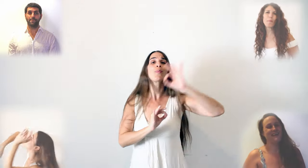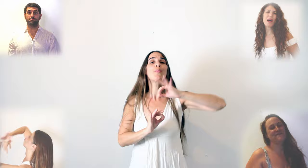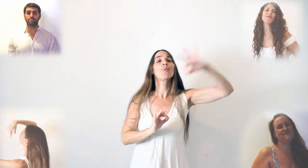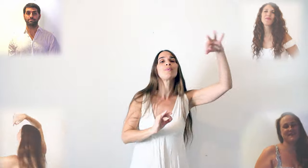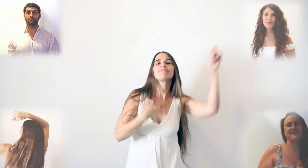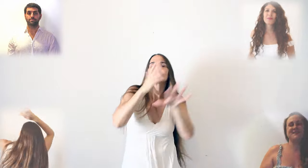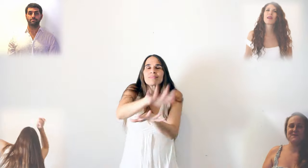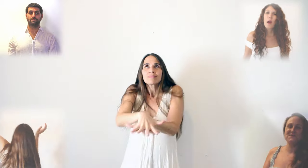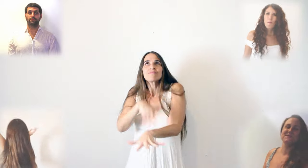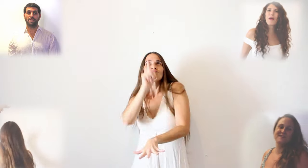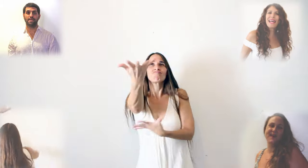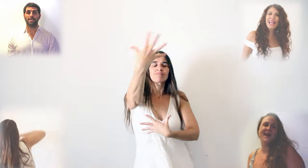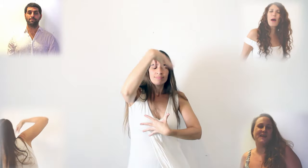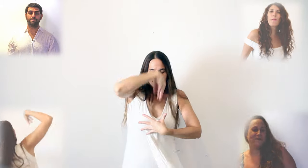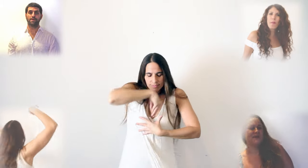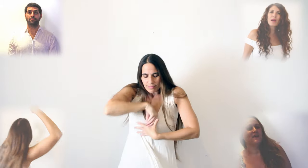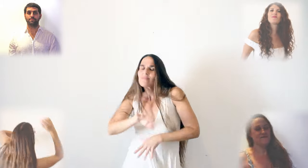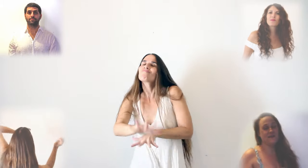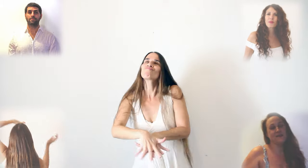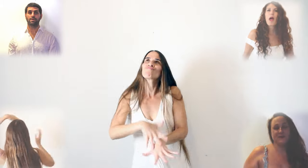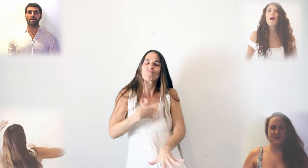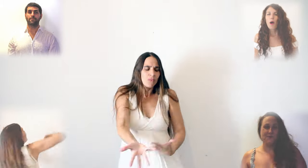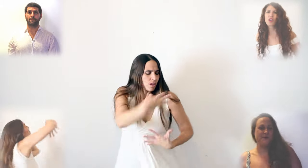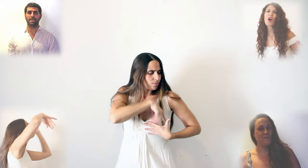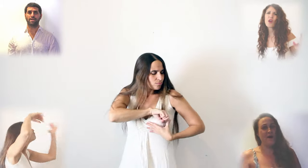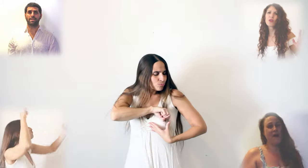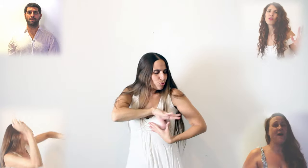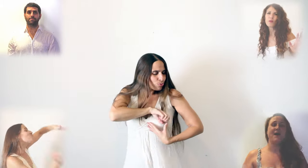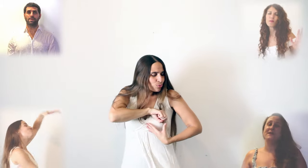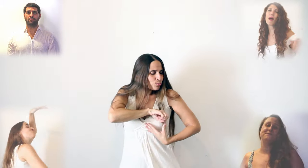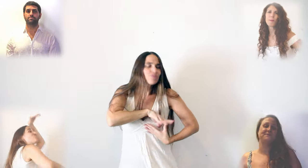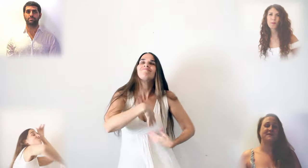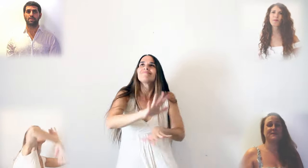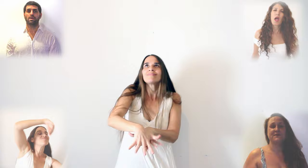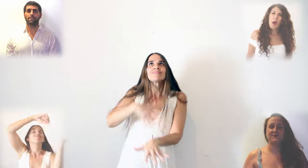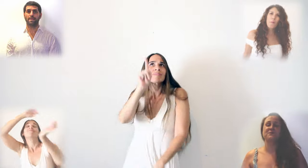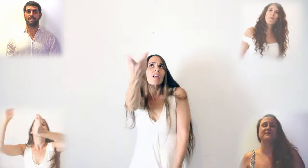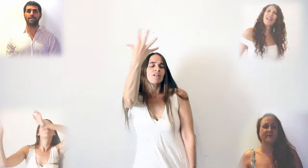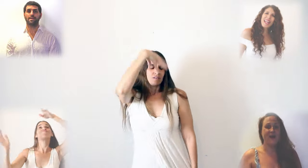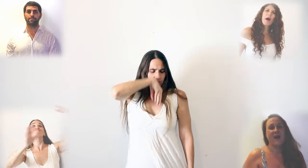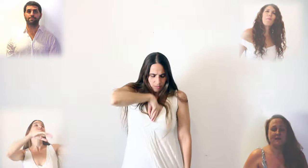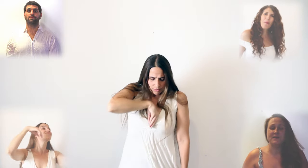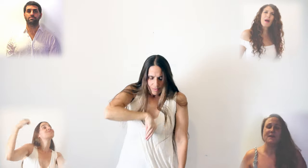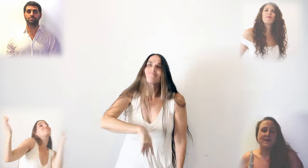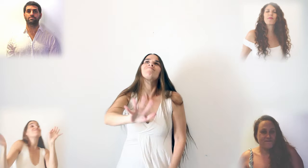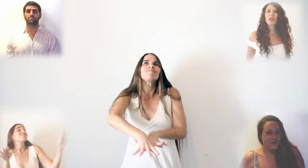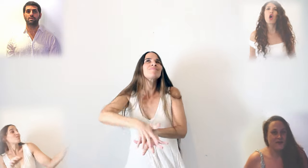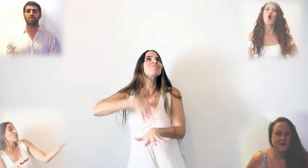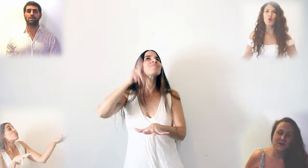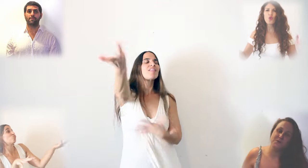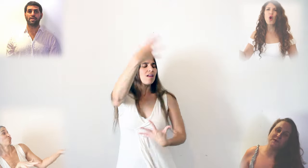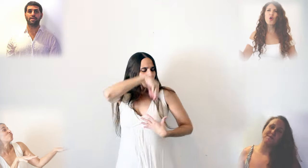I can feel you inside me Feel you in my heart I can feel you inside me